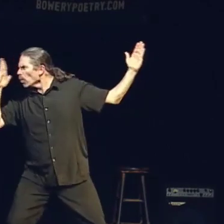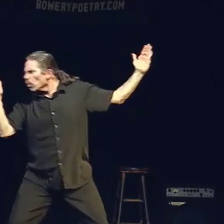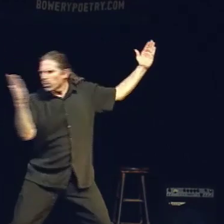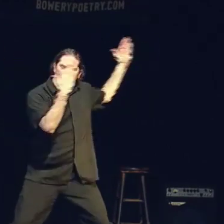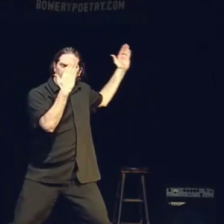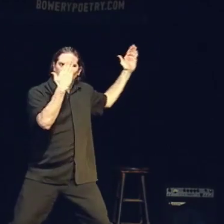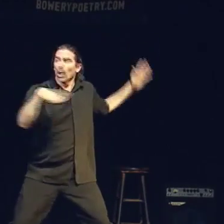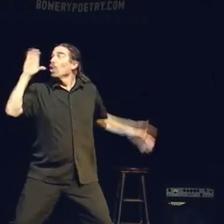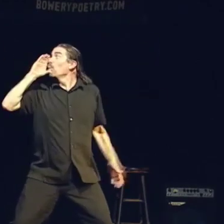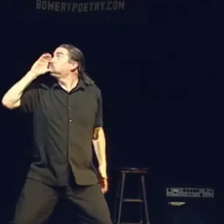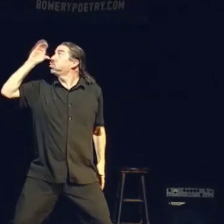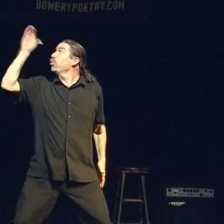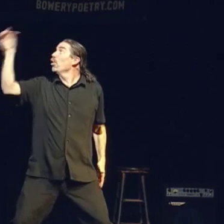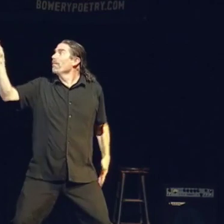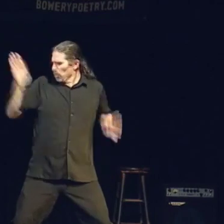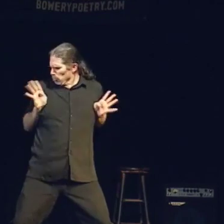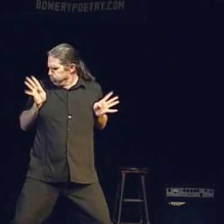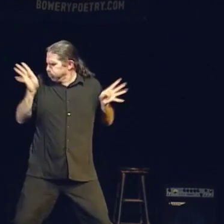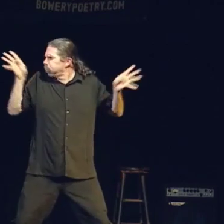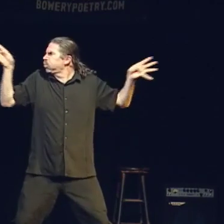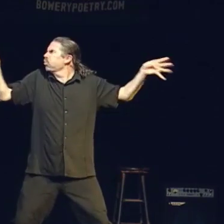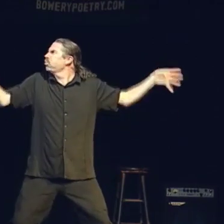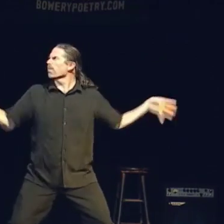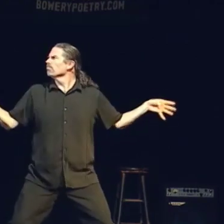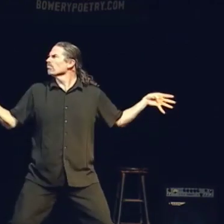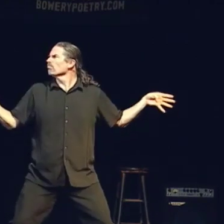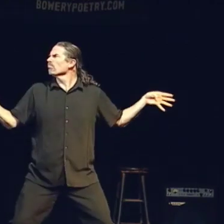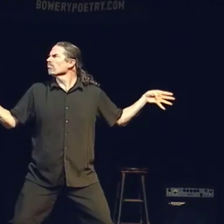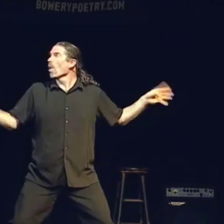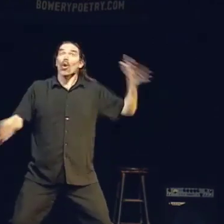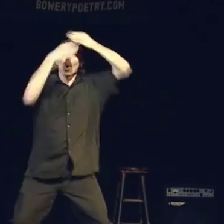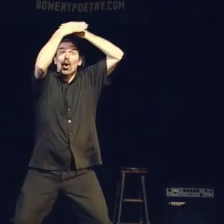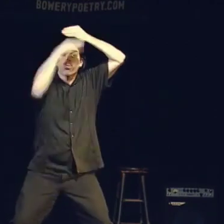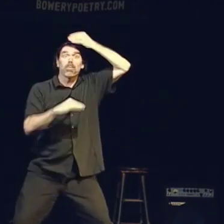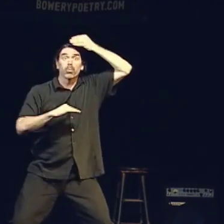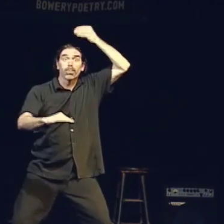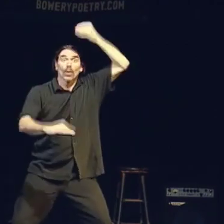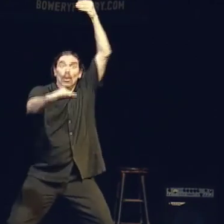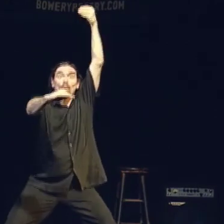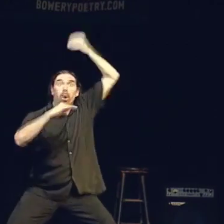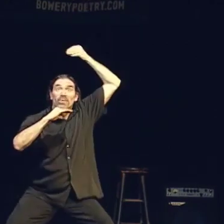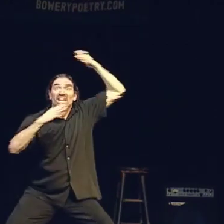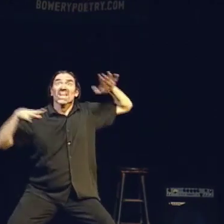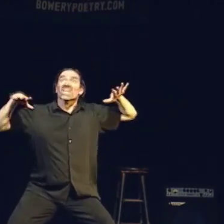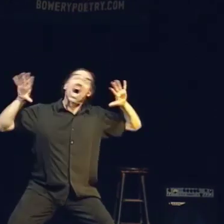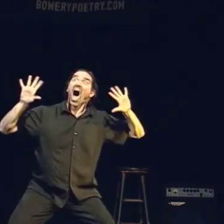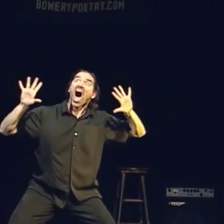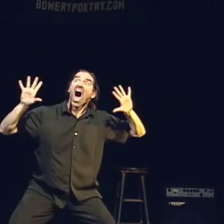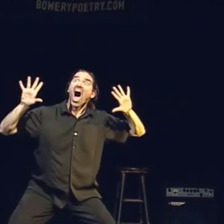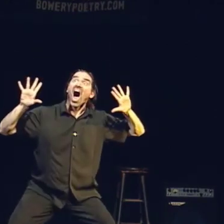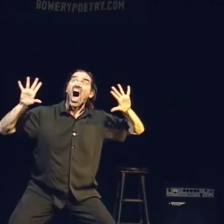A macaw frozen in flight. A man screams.